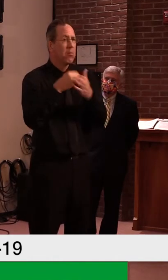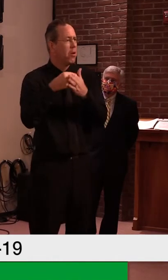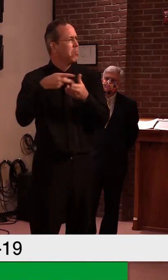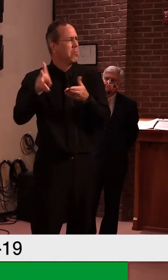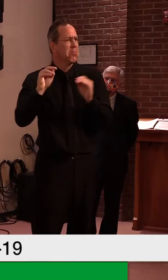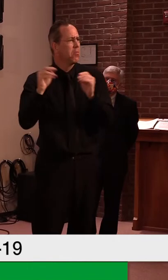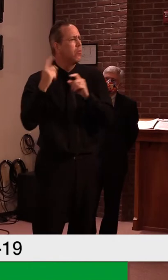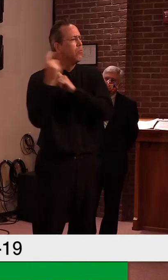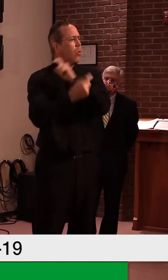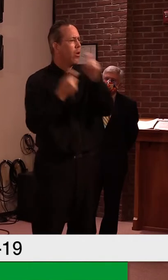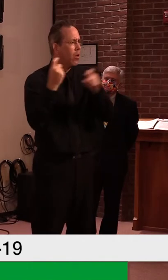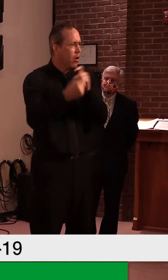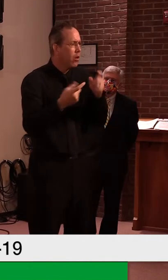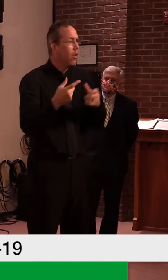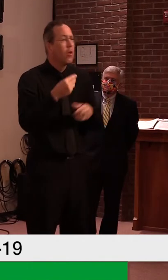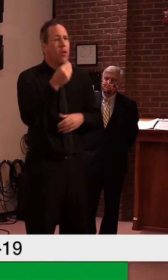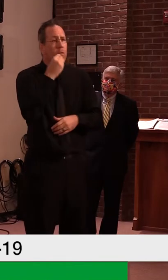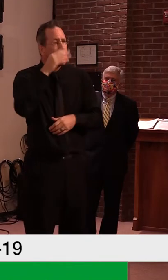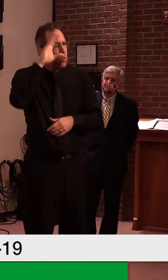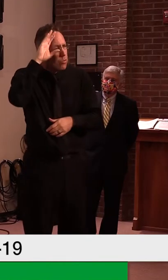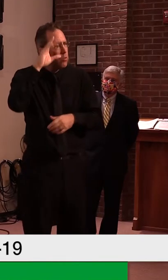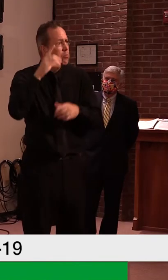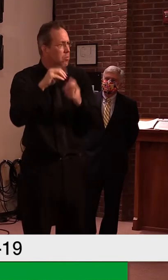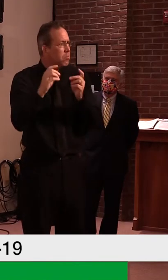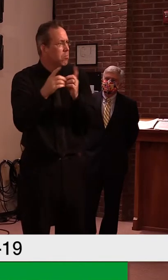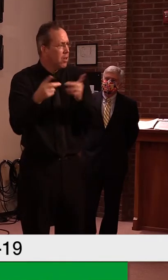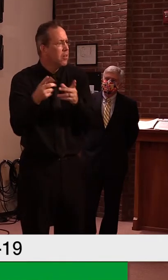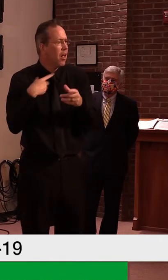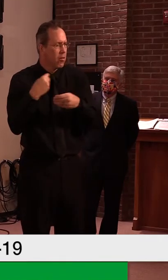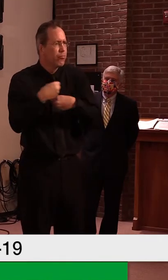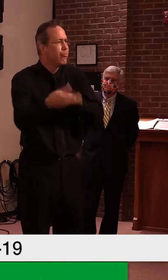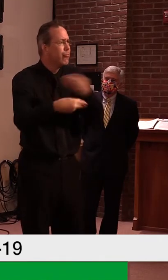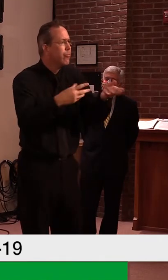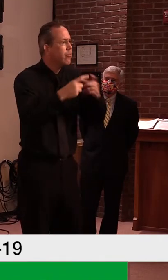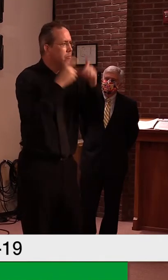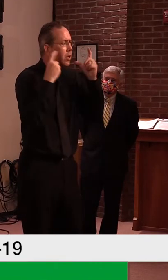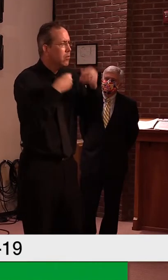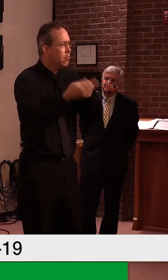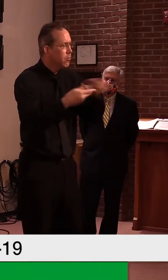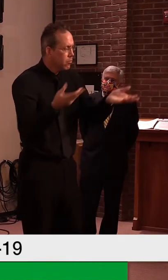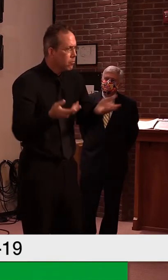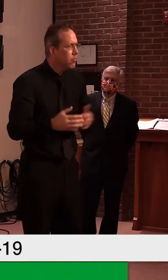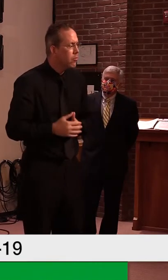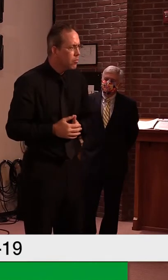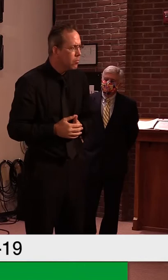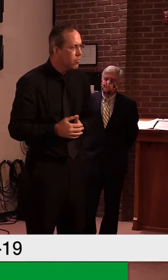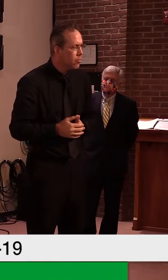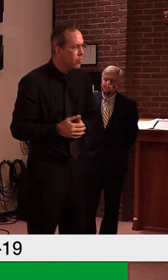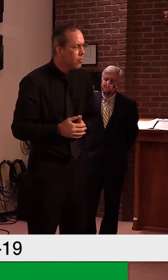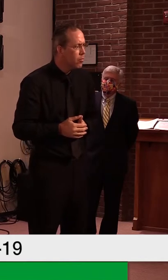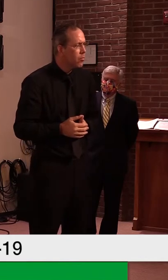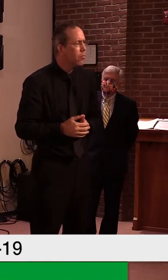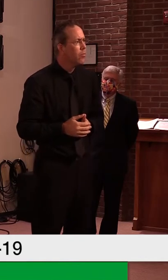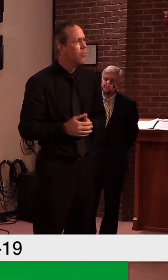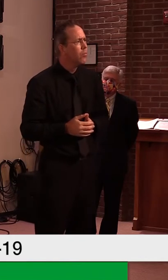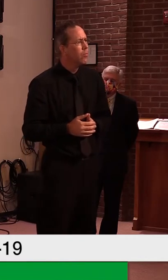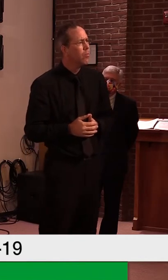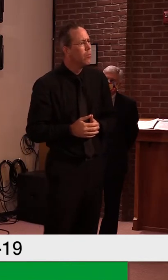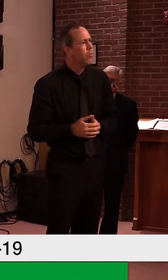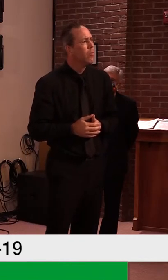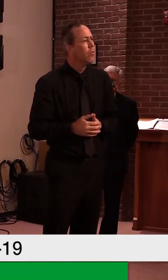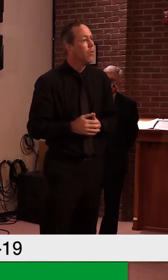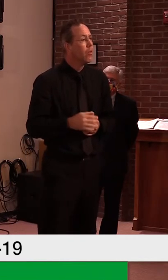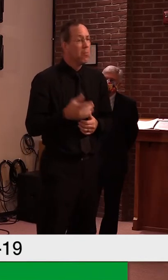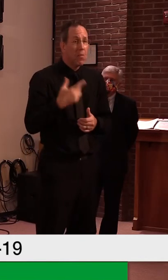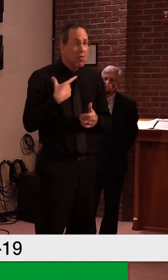again, uh, the need to get these out. If they have extra masks, they're not able to distribute them, um, we, uh, we'd like to